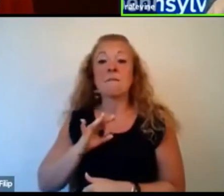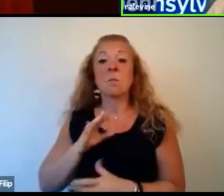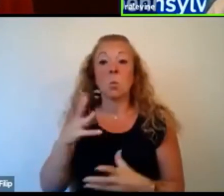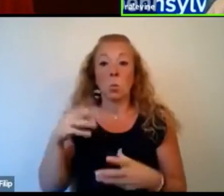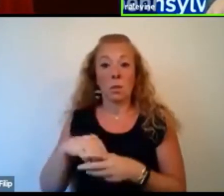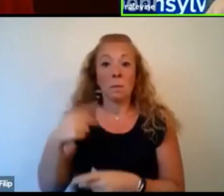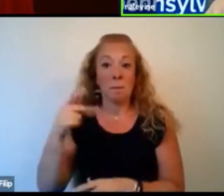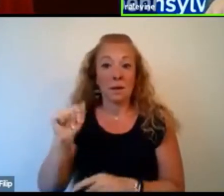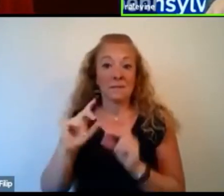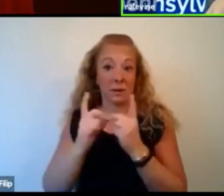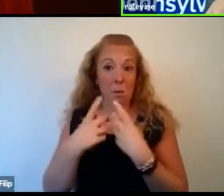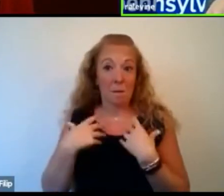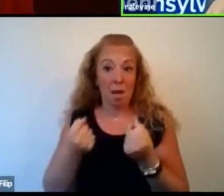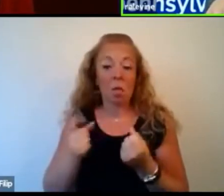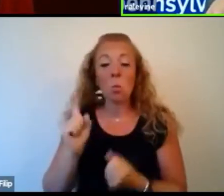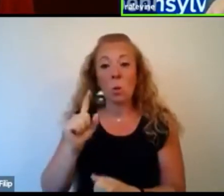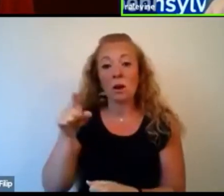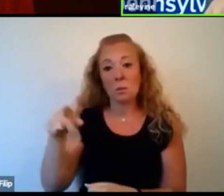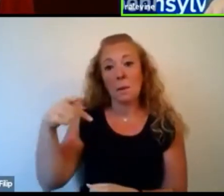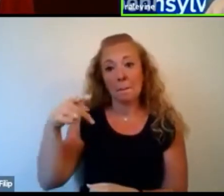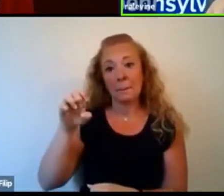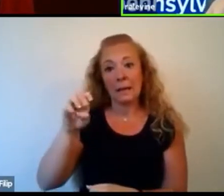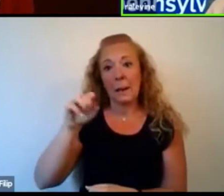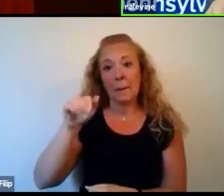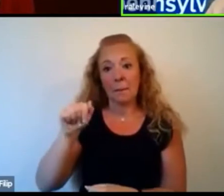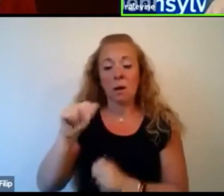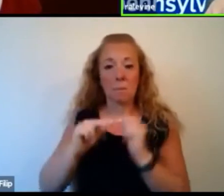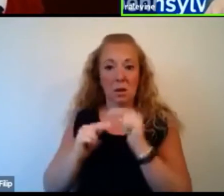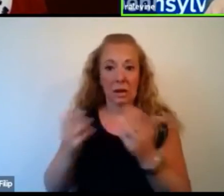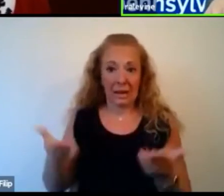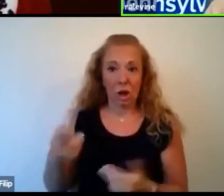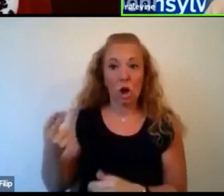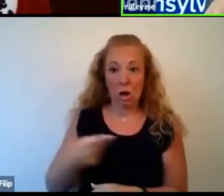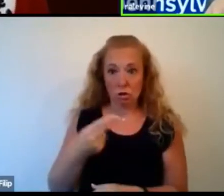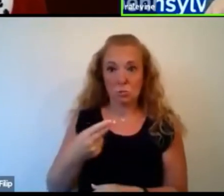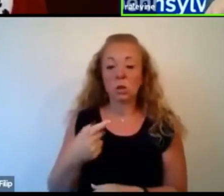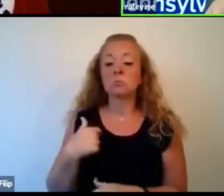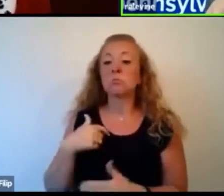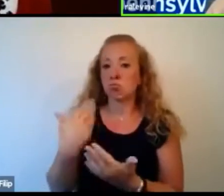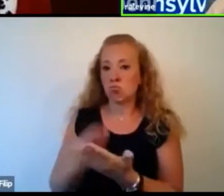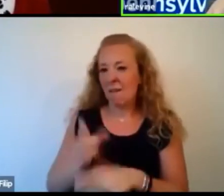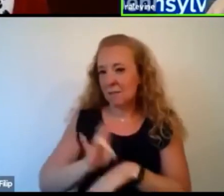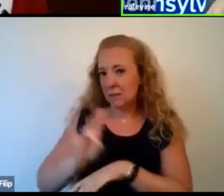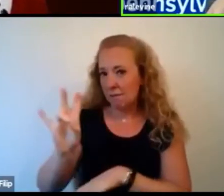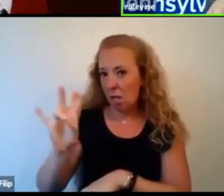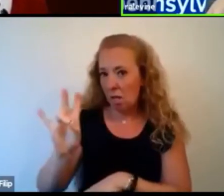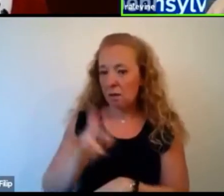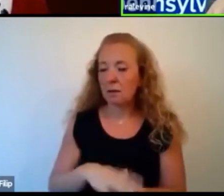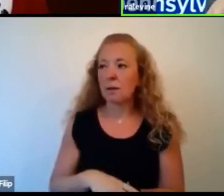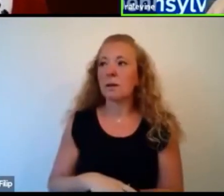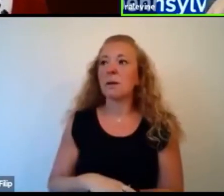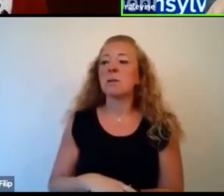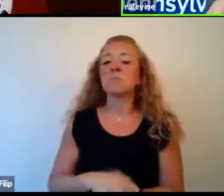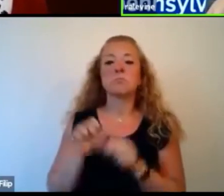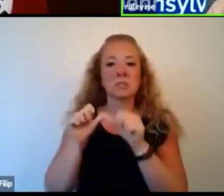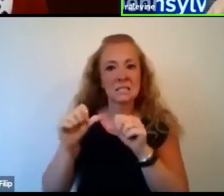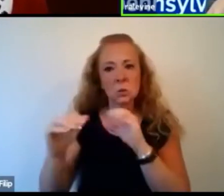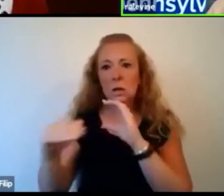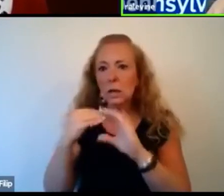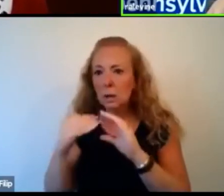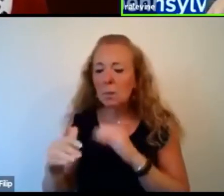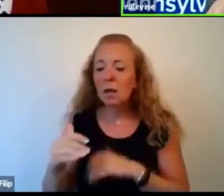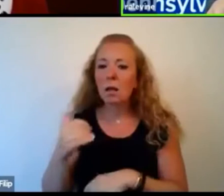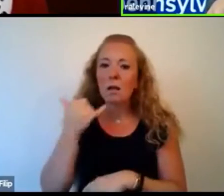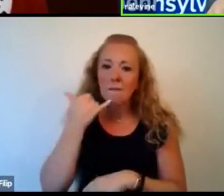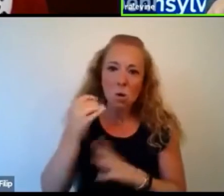here at the Pima Building in Harrisburg. So I'm here by seven. And continuing to answer email and start phone calls at